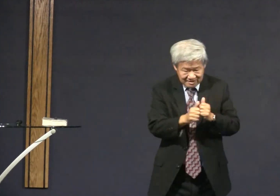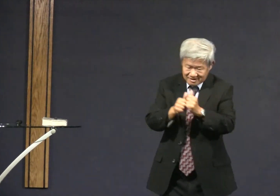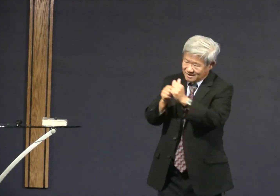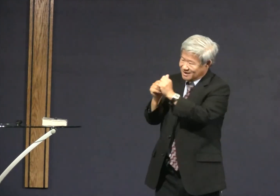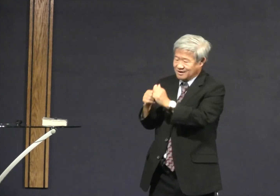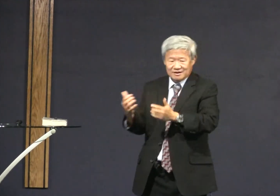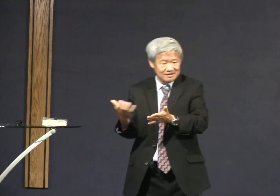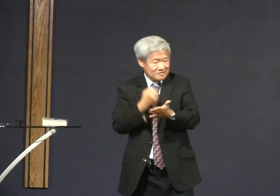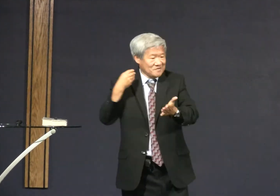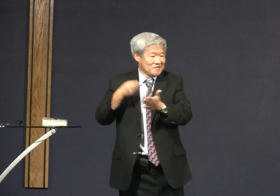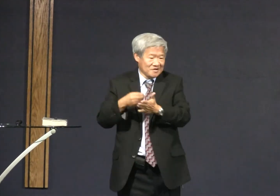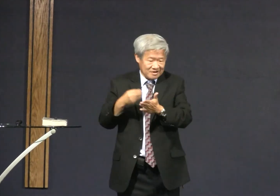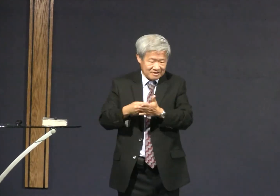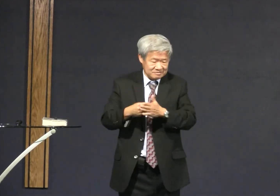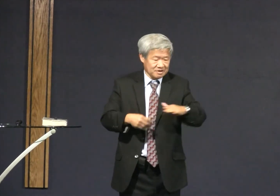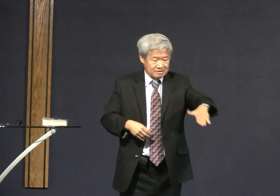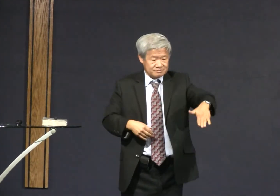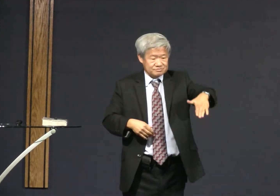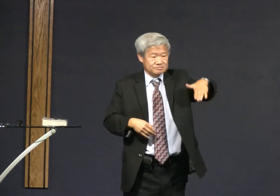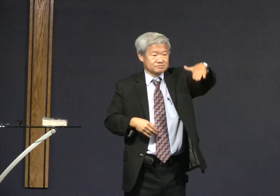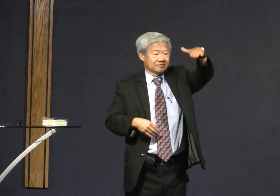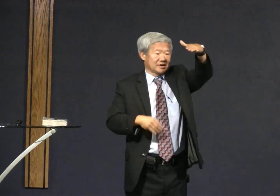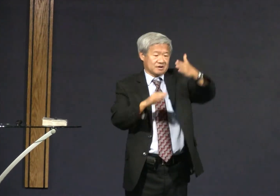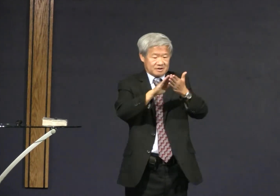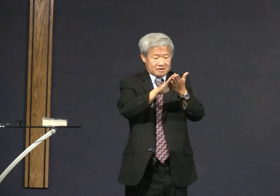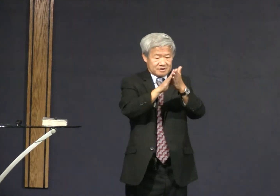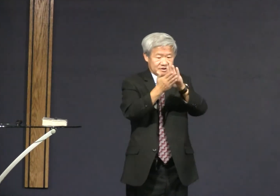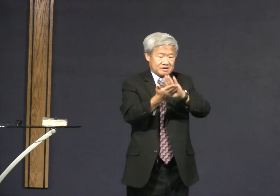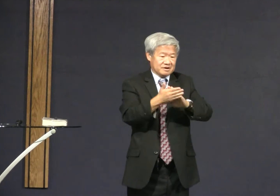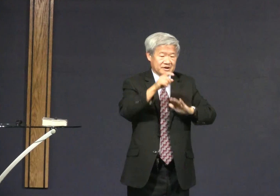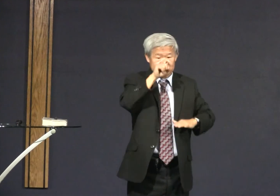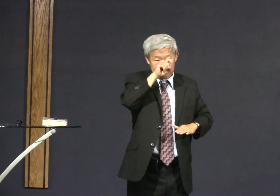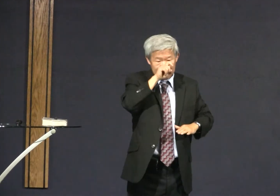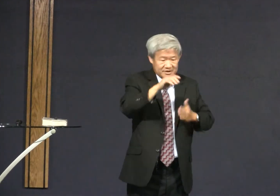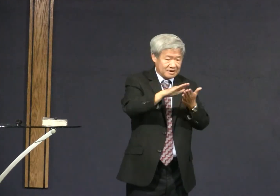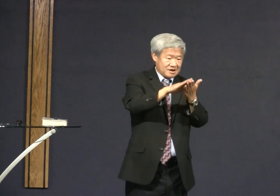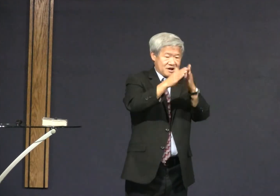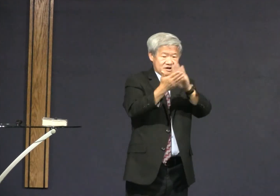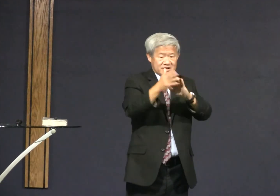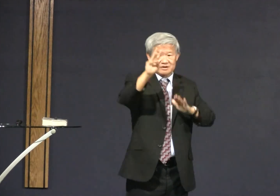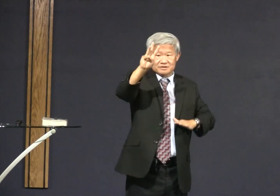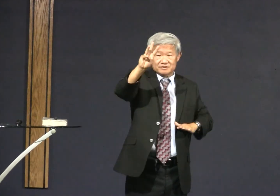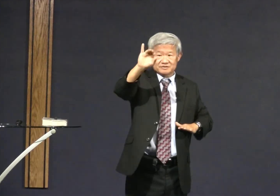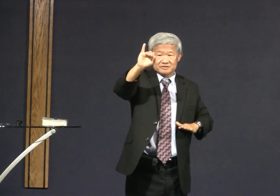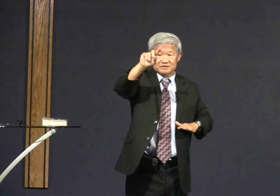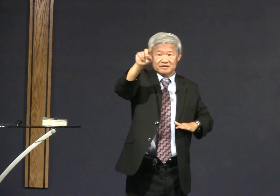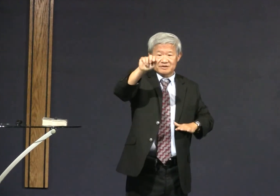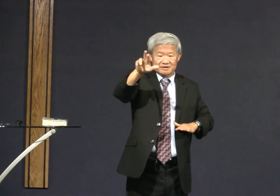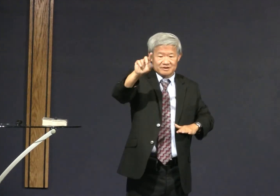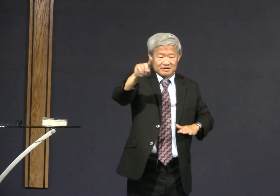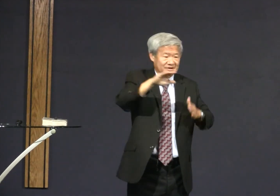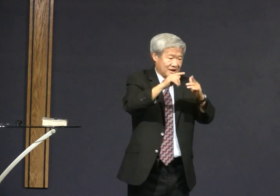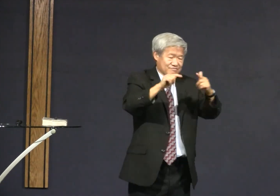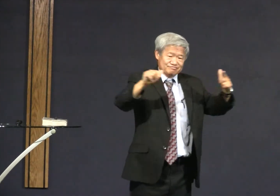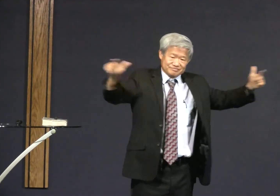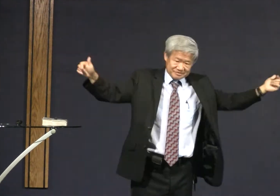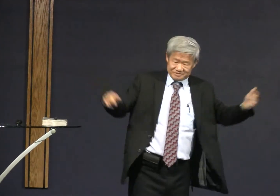and so the parents get into them and they die in this costume and they become witches or wizards